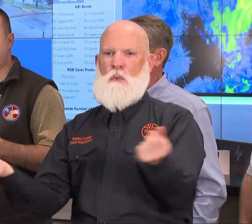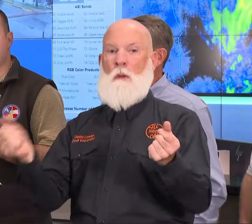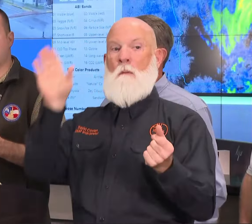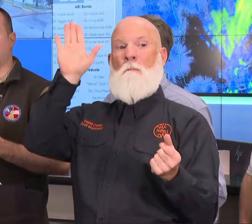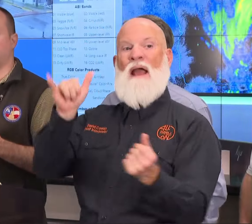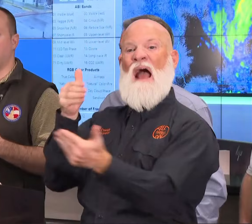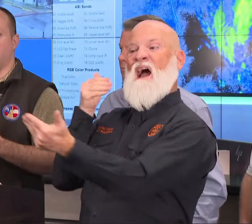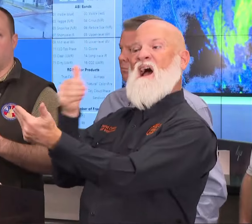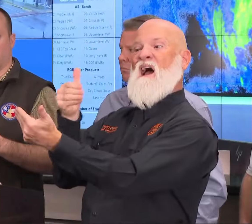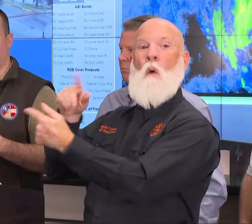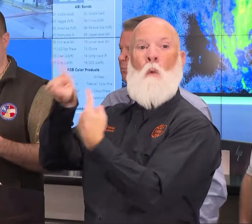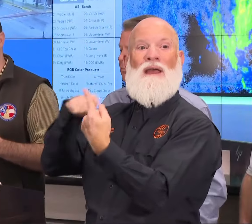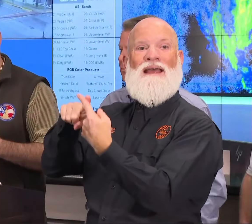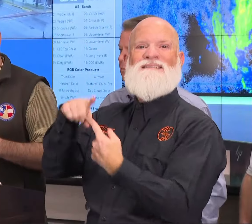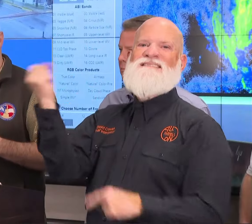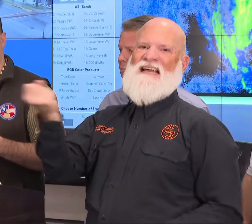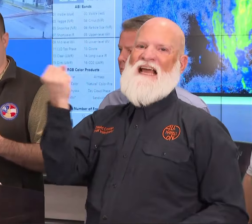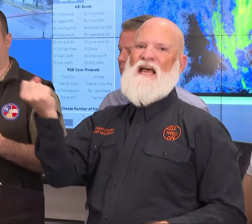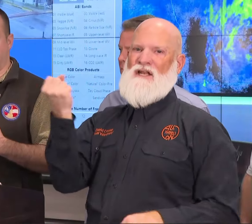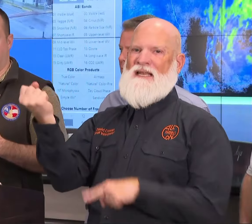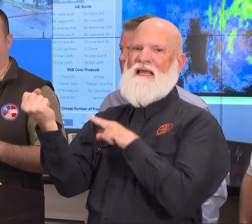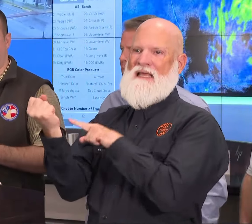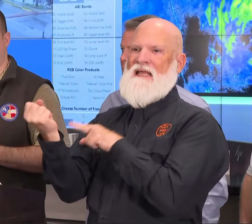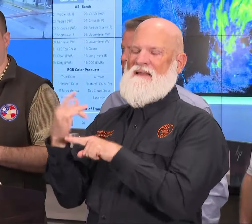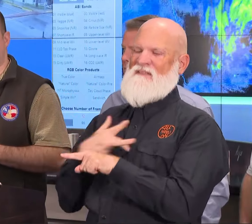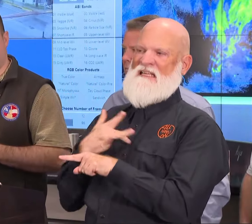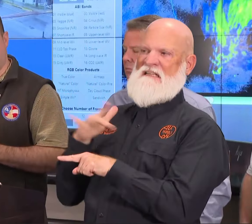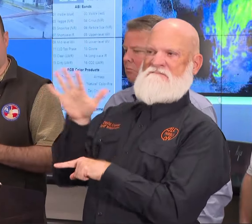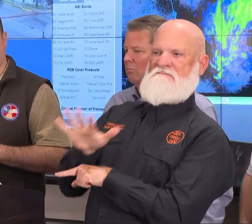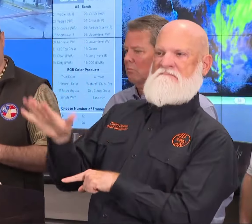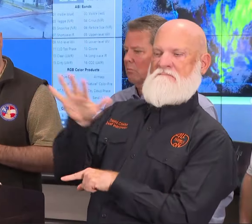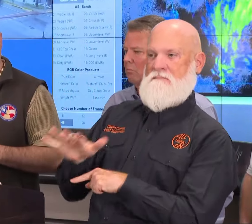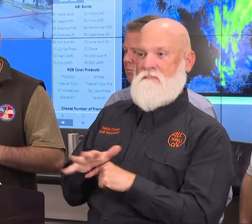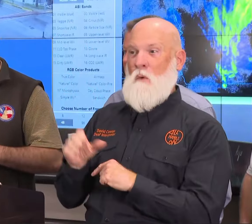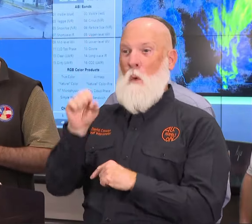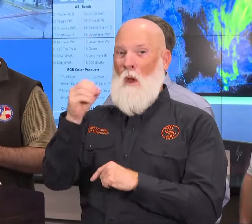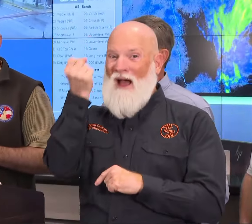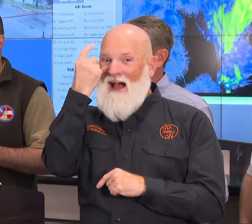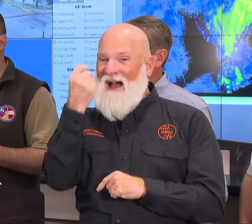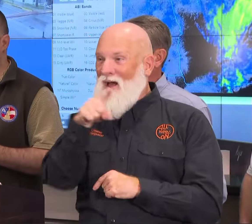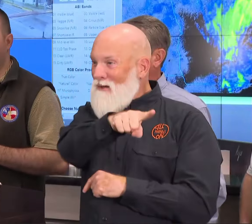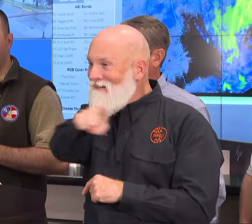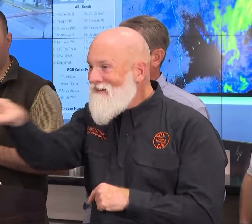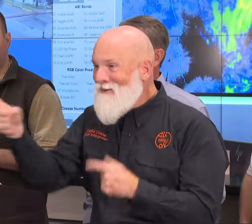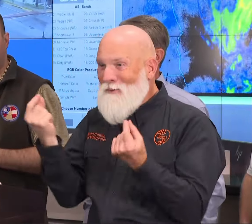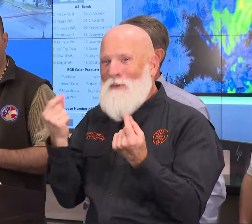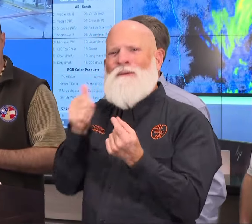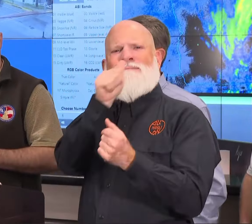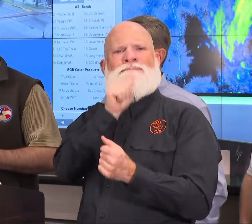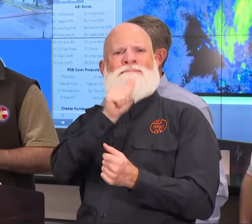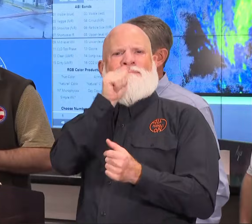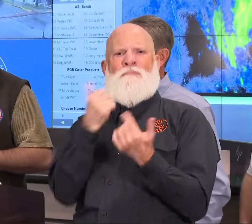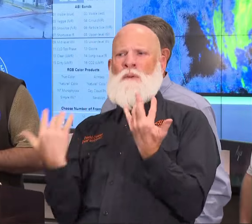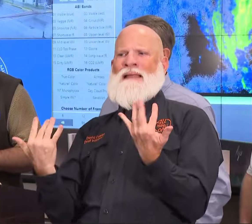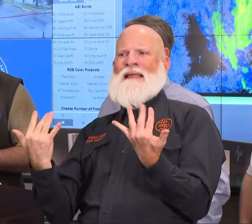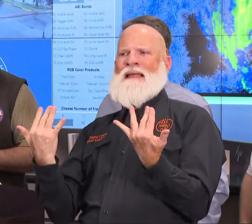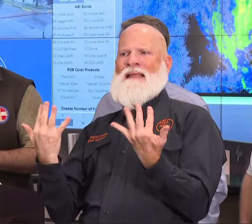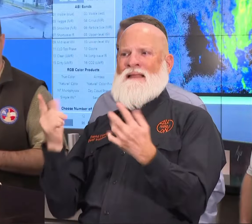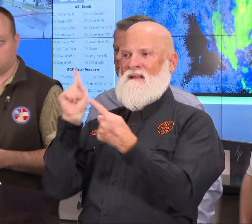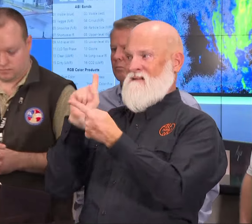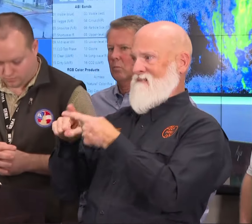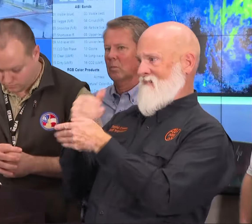by Thursday or by later on Friday into Saturday? But this weekend looks good for recovery efforts and certainly into early next week.